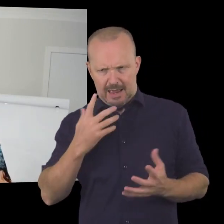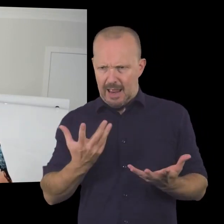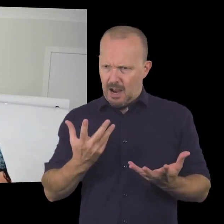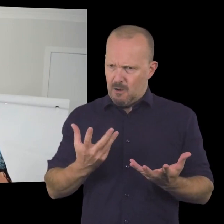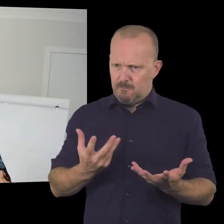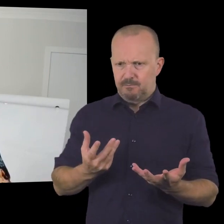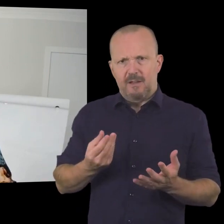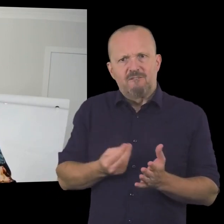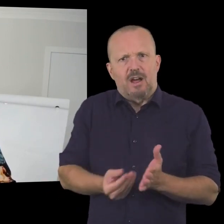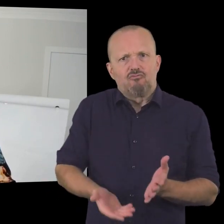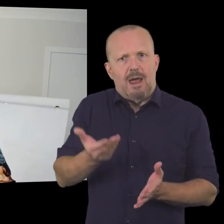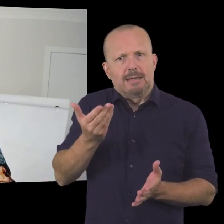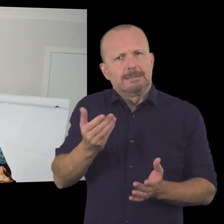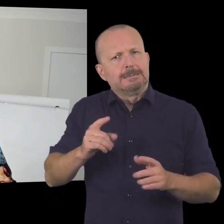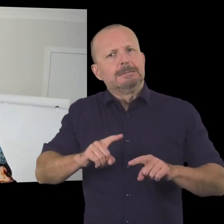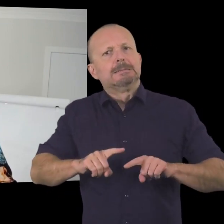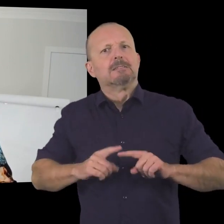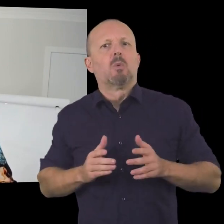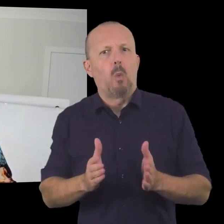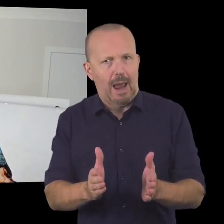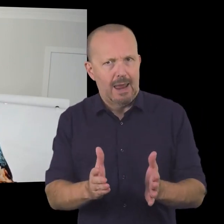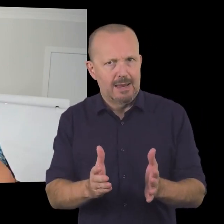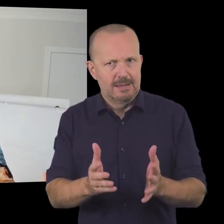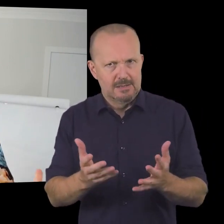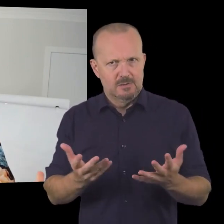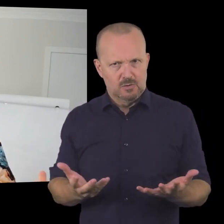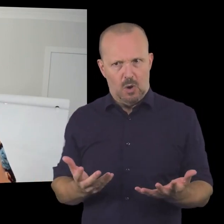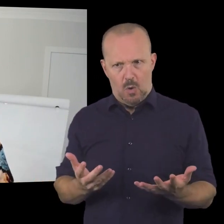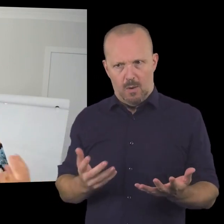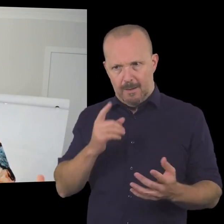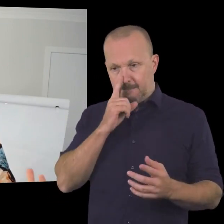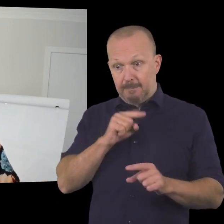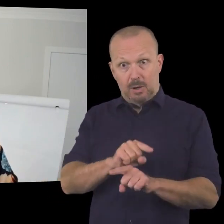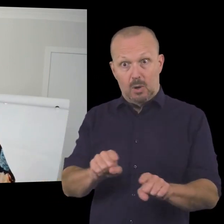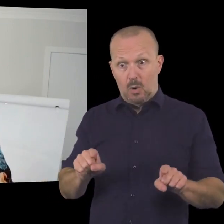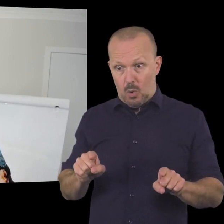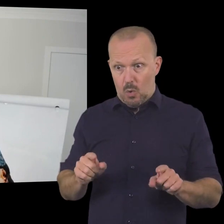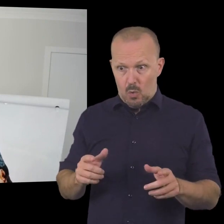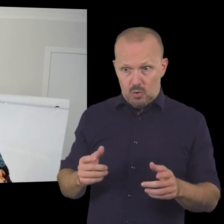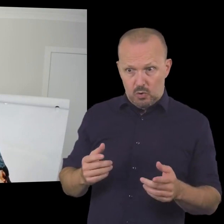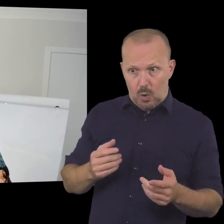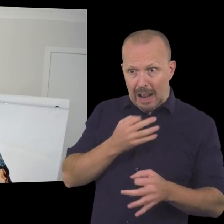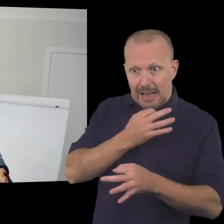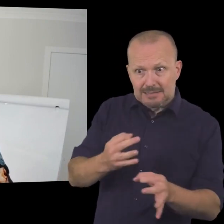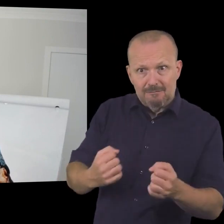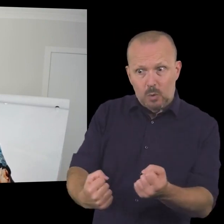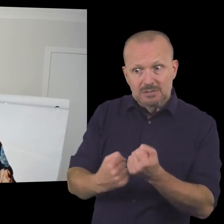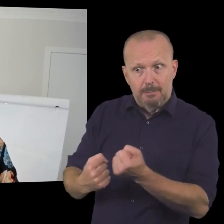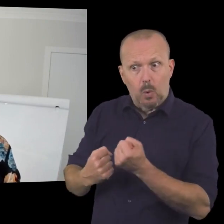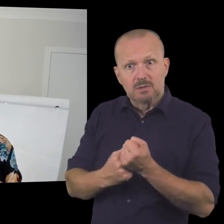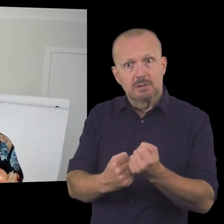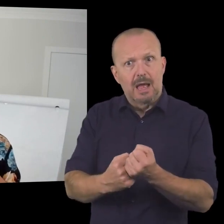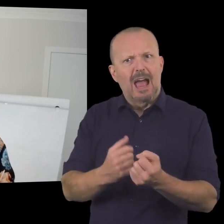funds differently so that uh you can connect uh with those who you're trying to connect to in terms of support